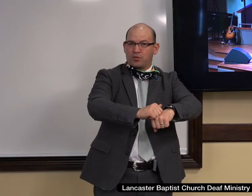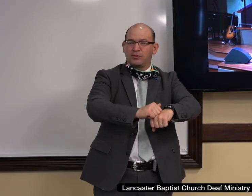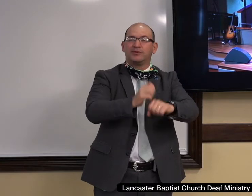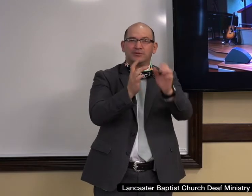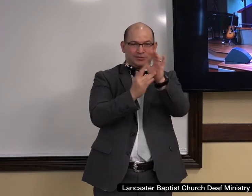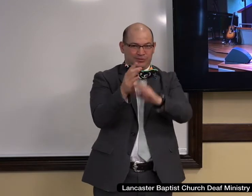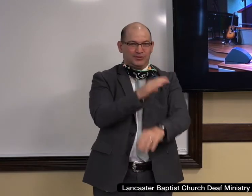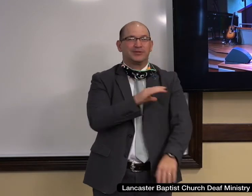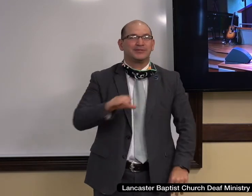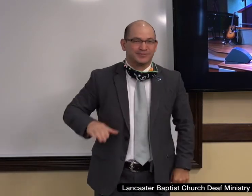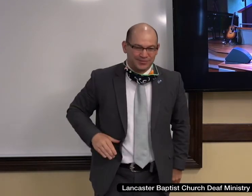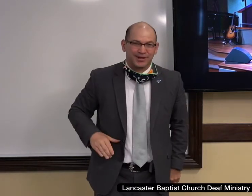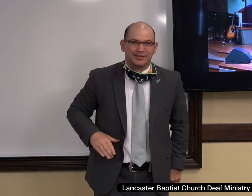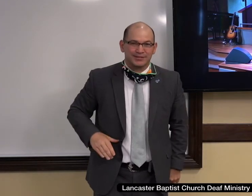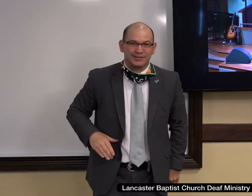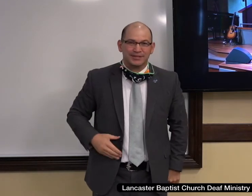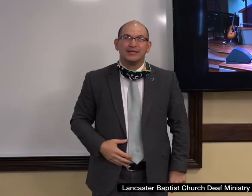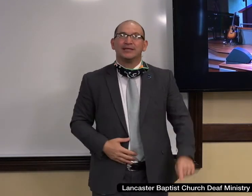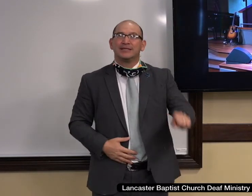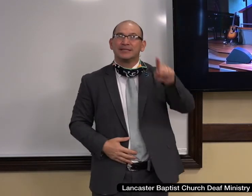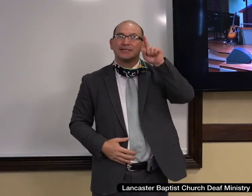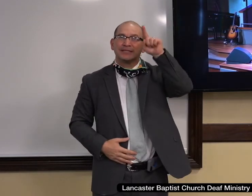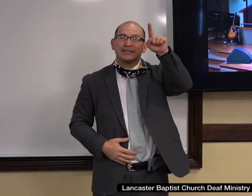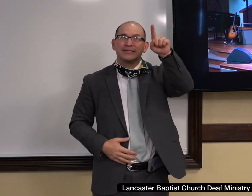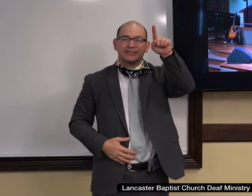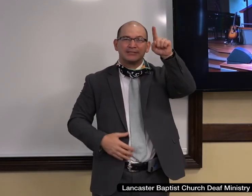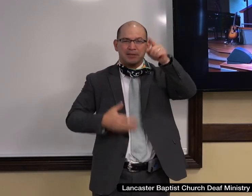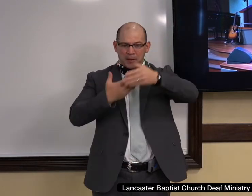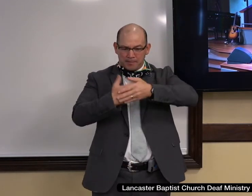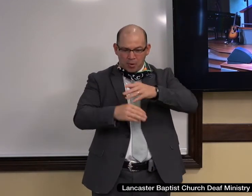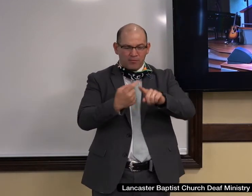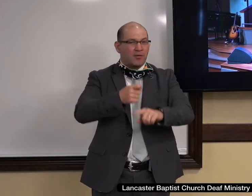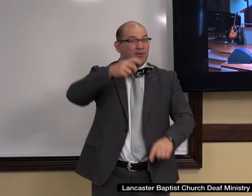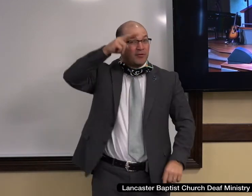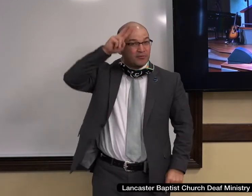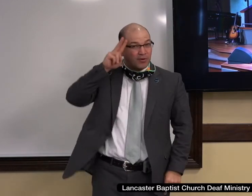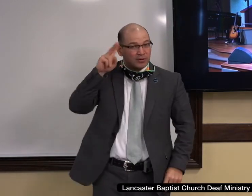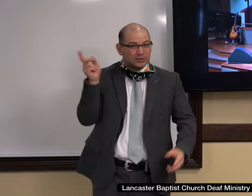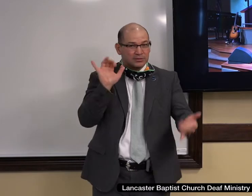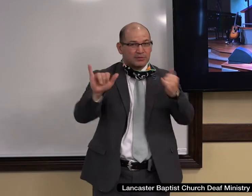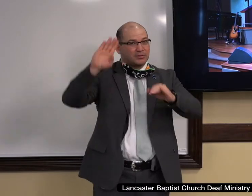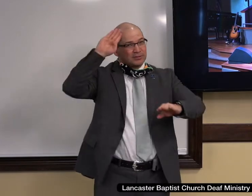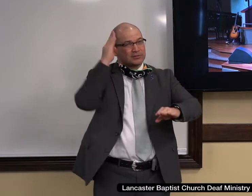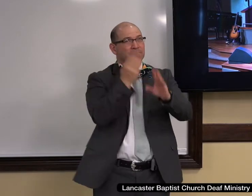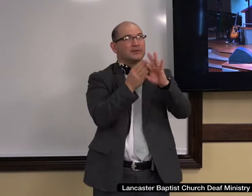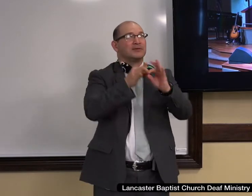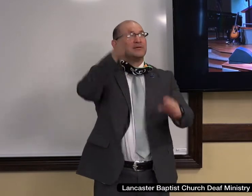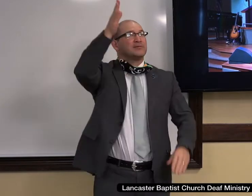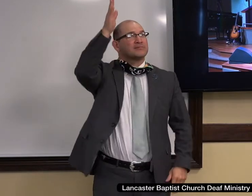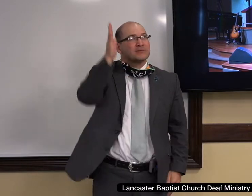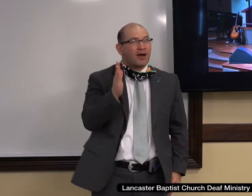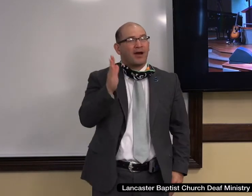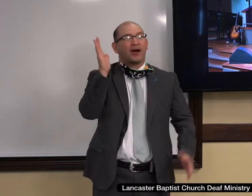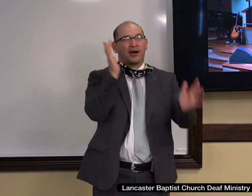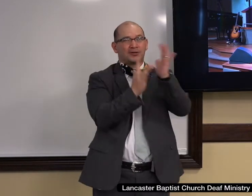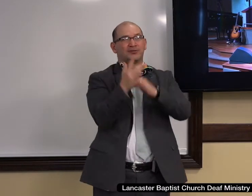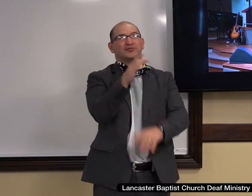And he was and is the virgin born and yet eternal son of God. And so it was prophesied. And then this